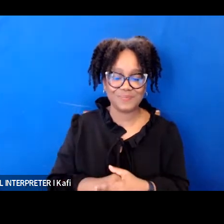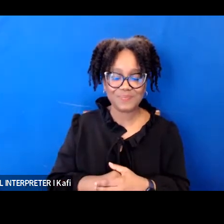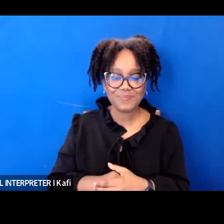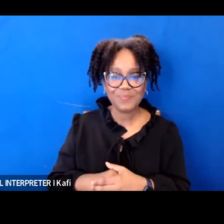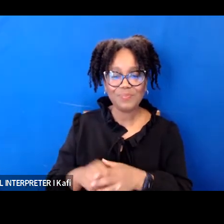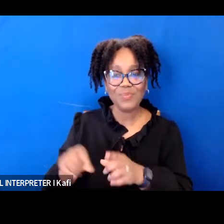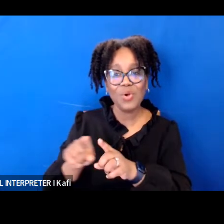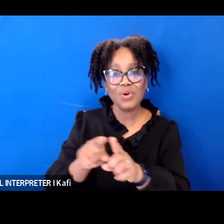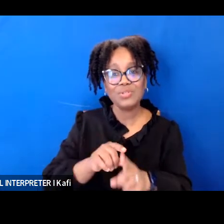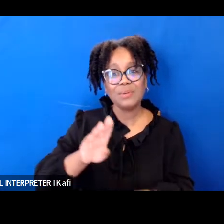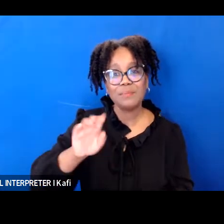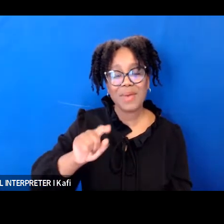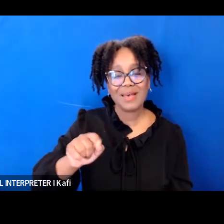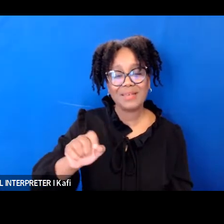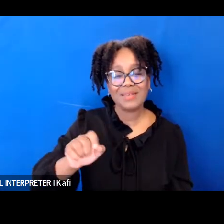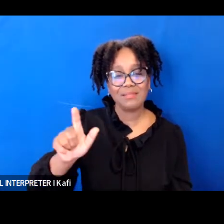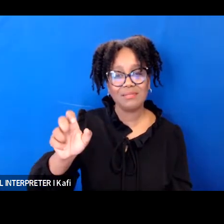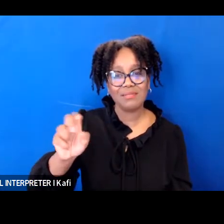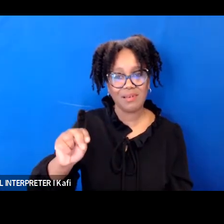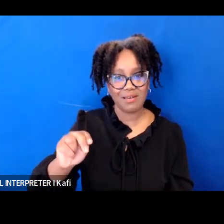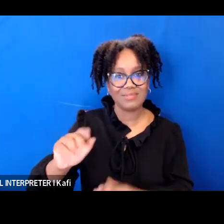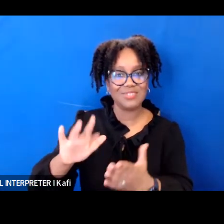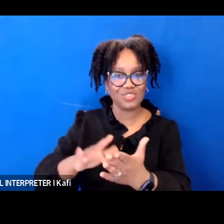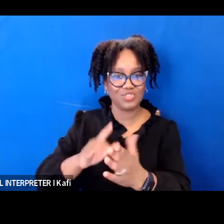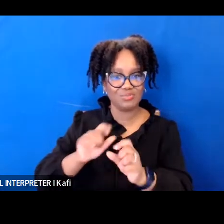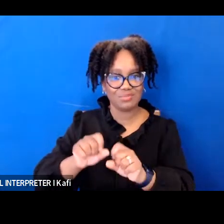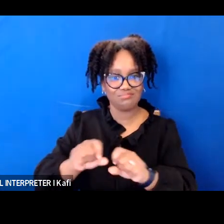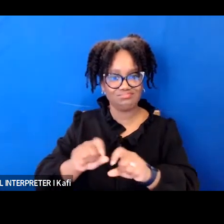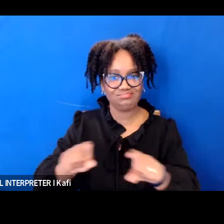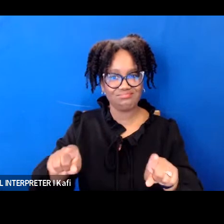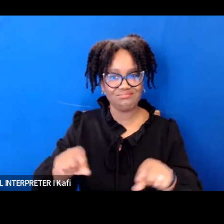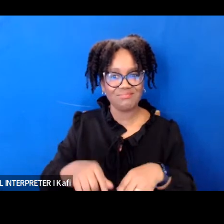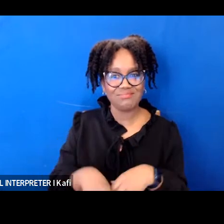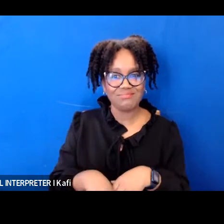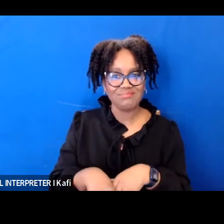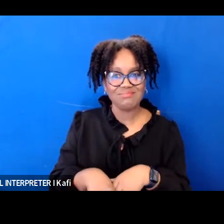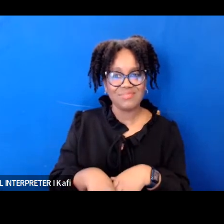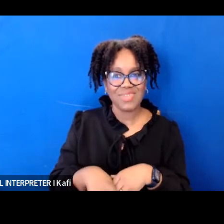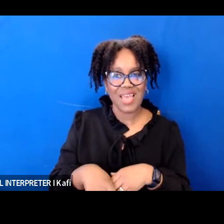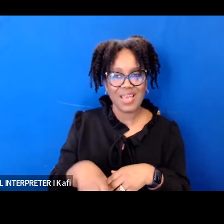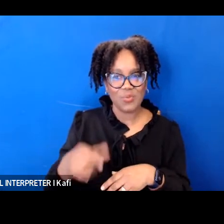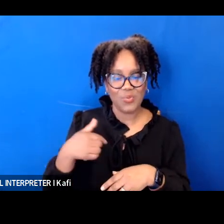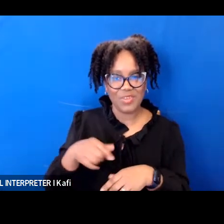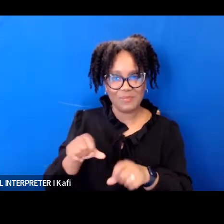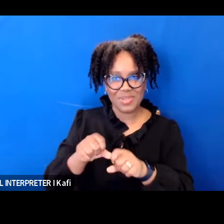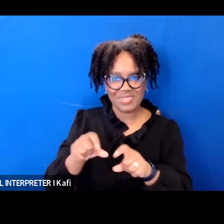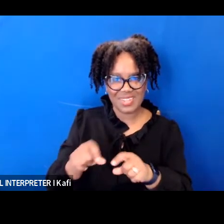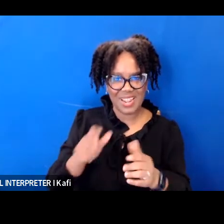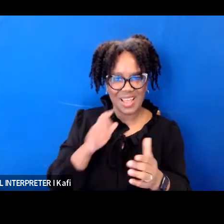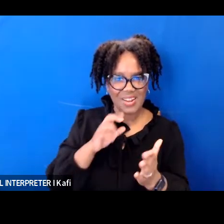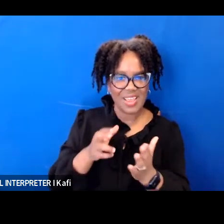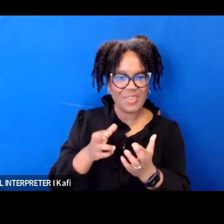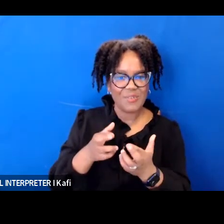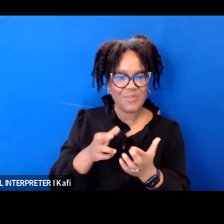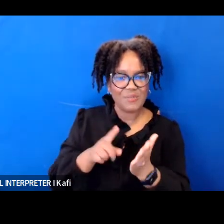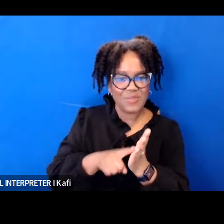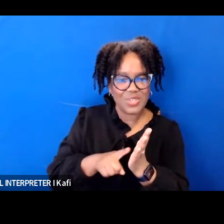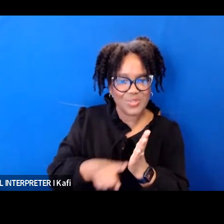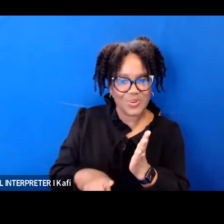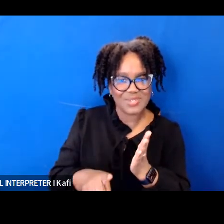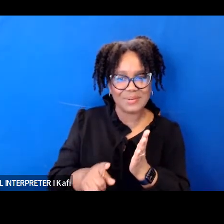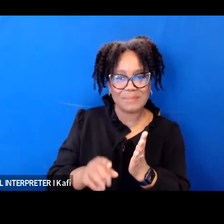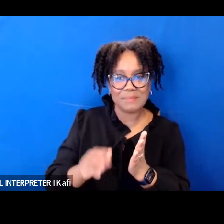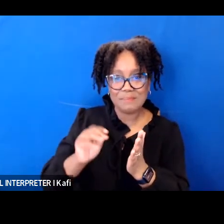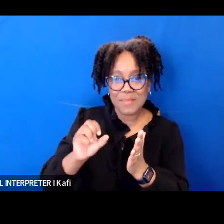sharing out a research memo so if you're a big legal or academic nerd that loves to read um definitely